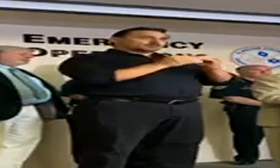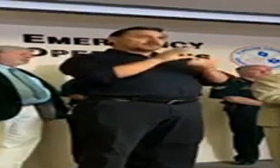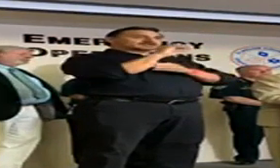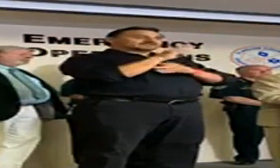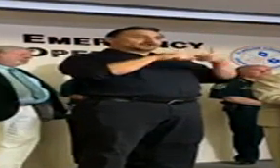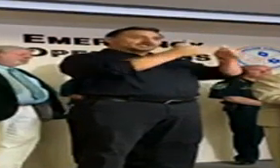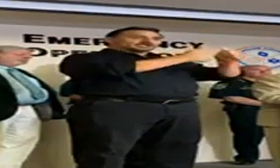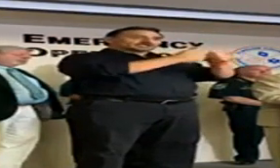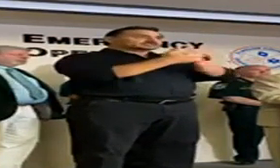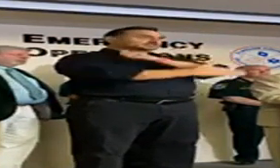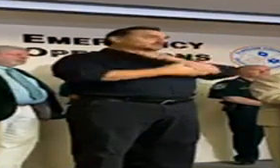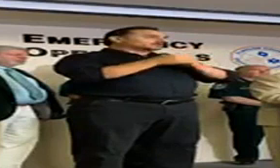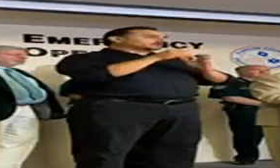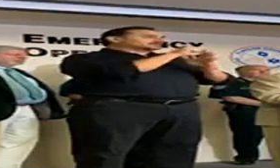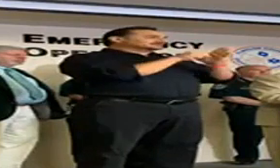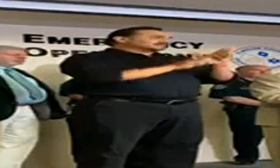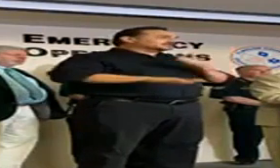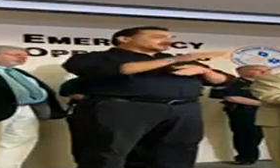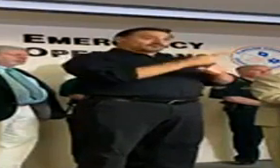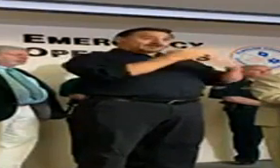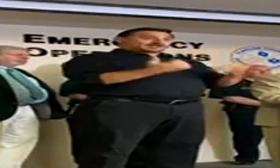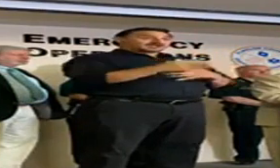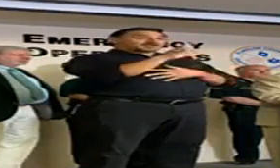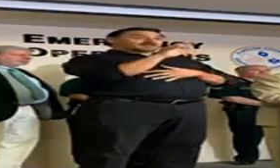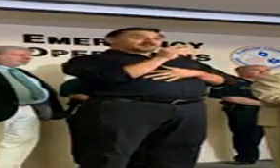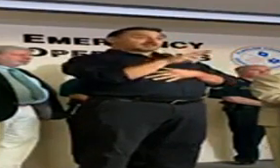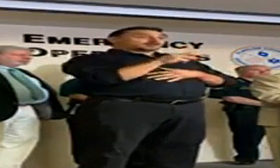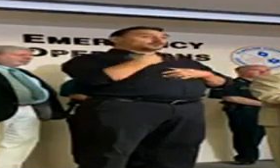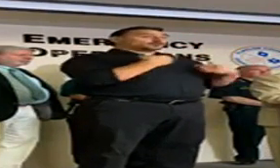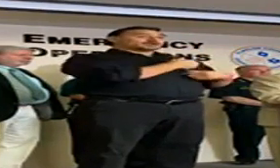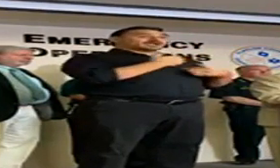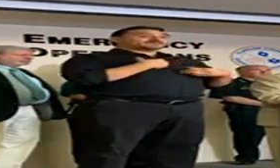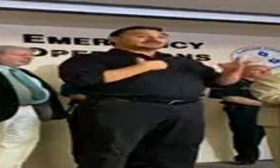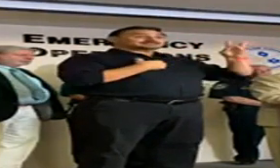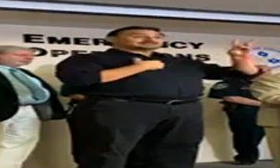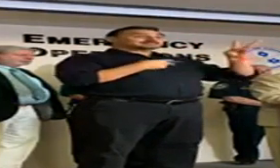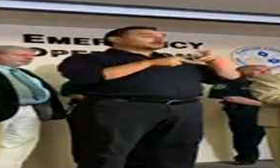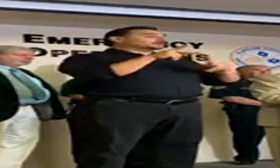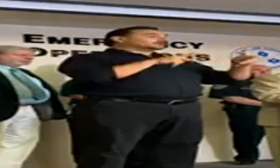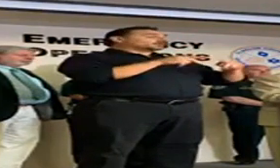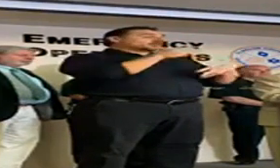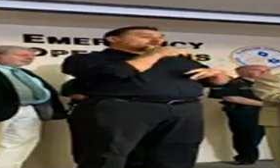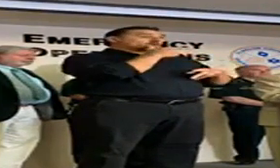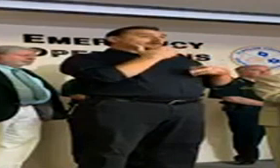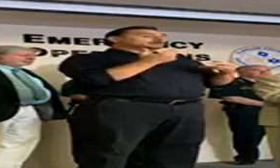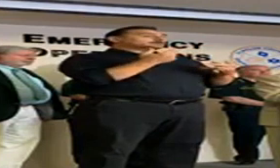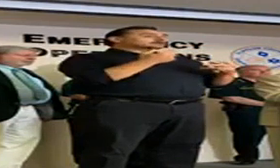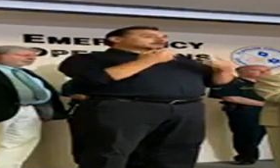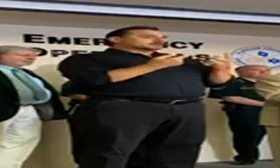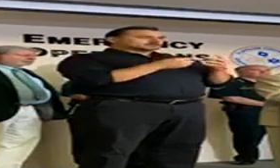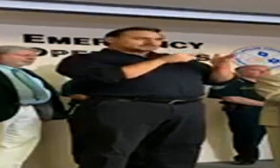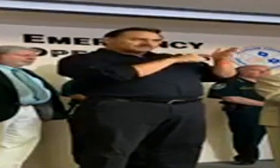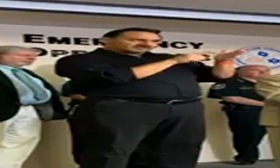per county in the state. Right now in Flagler, we have six individuals that are considered persons under